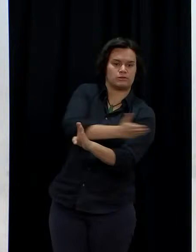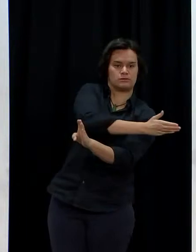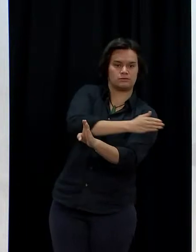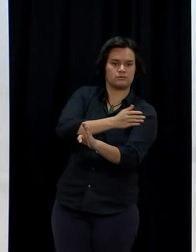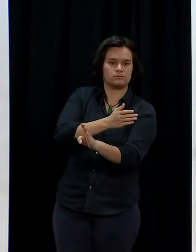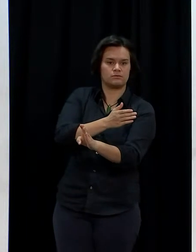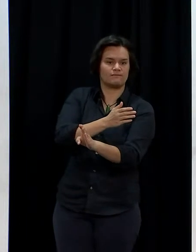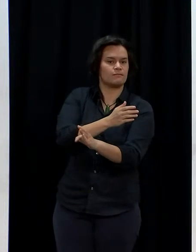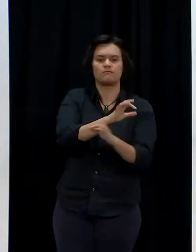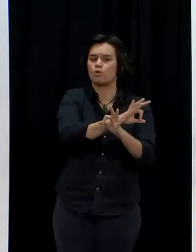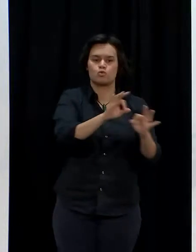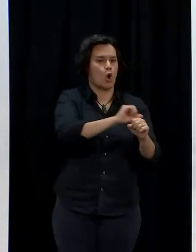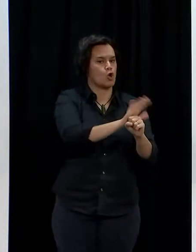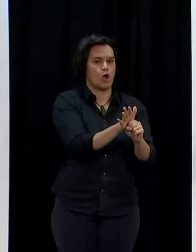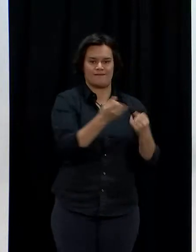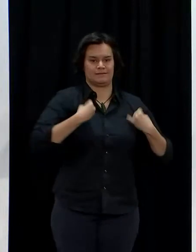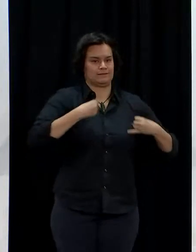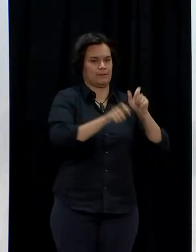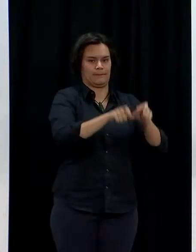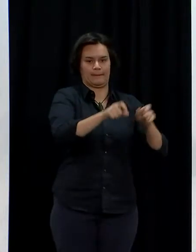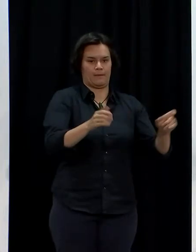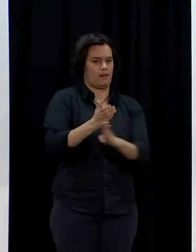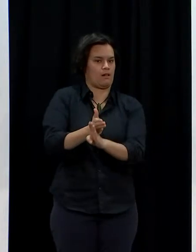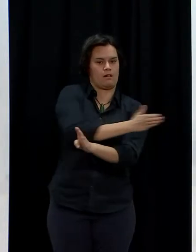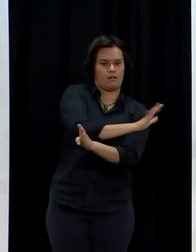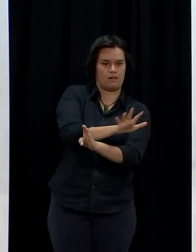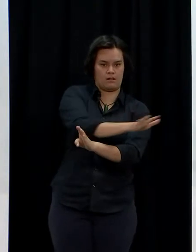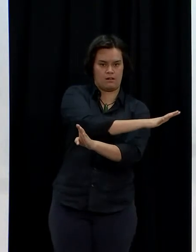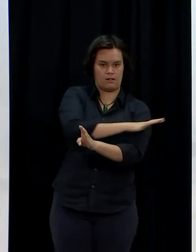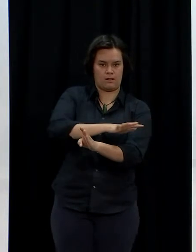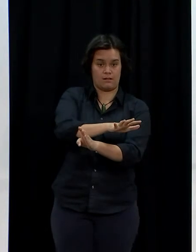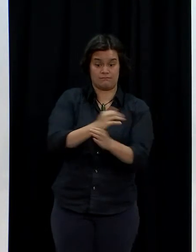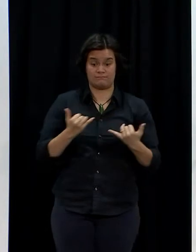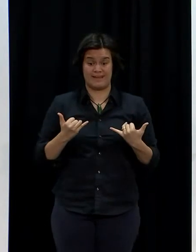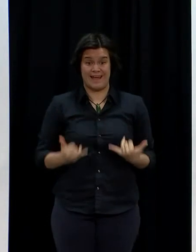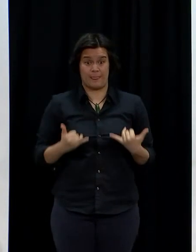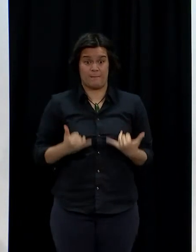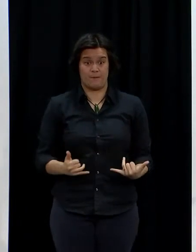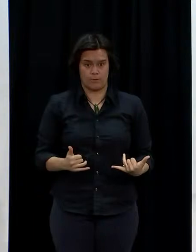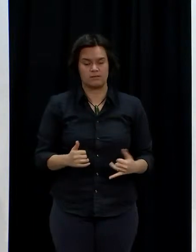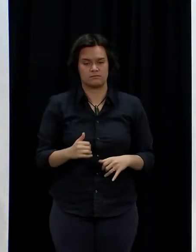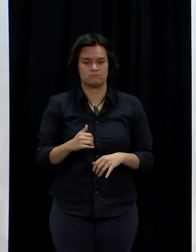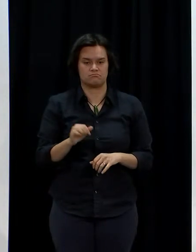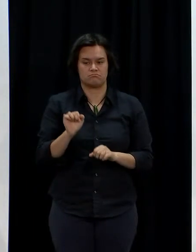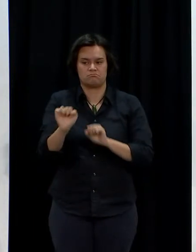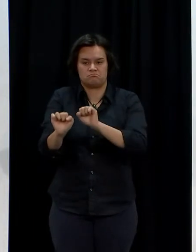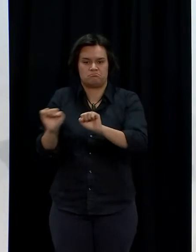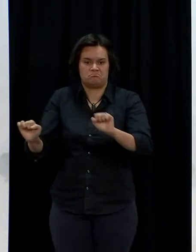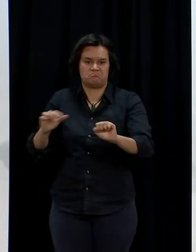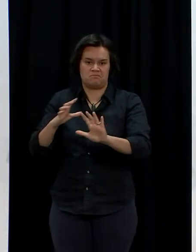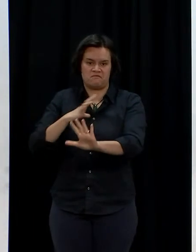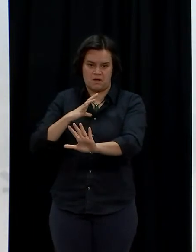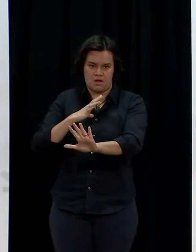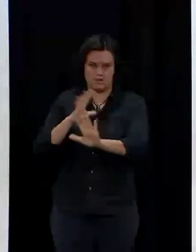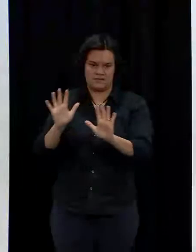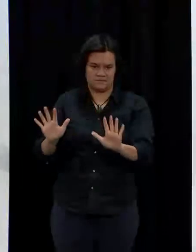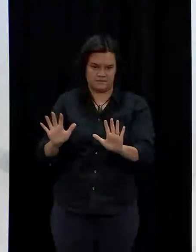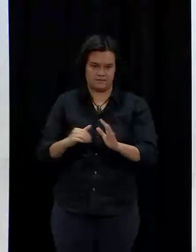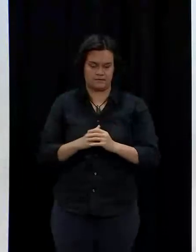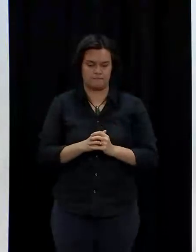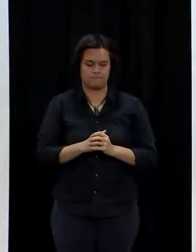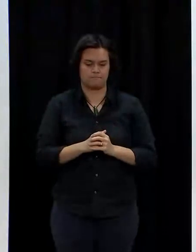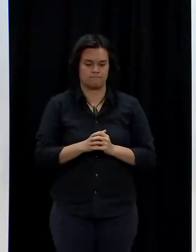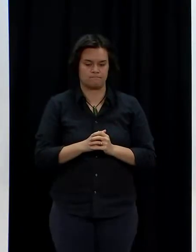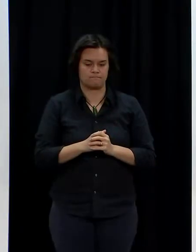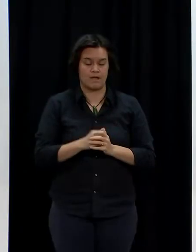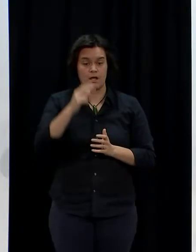as I said the number of hospitalisations has now hit over 40. The ICU nurses are among some of the nursing staff